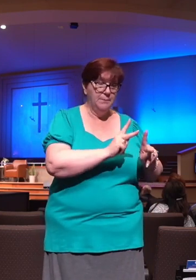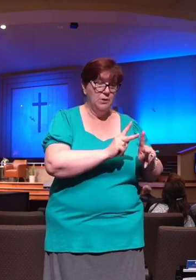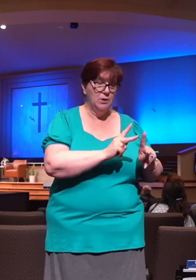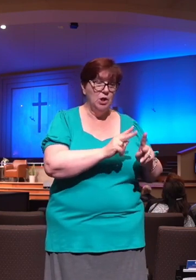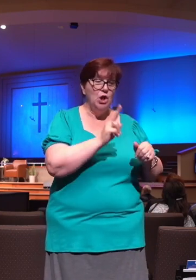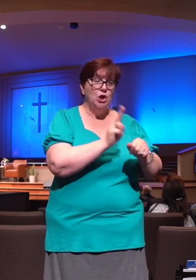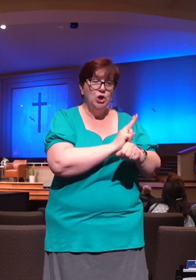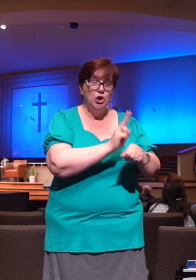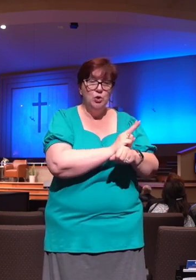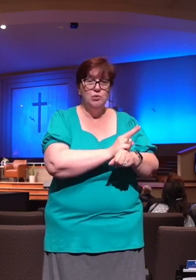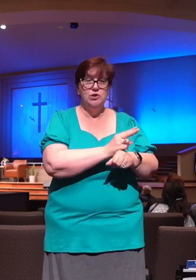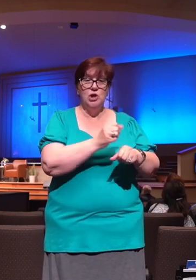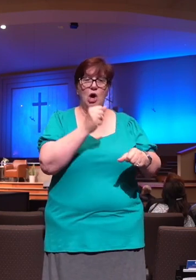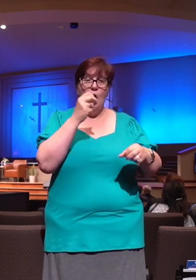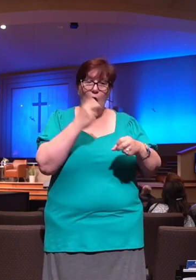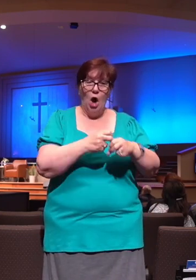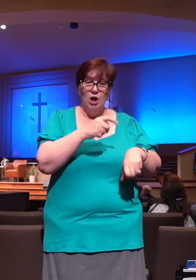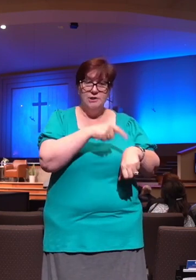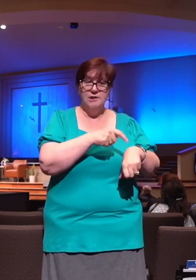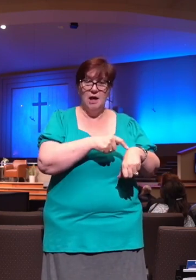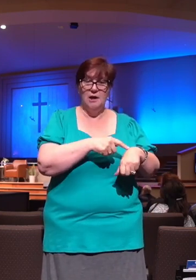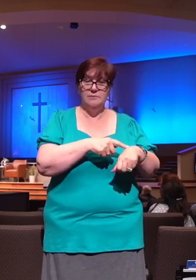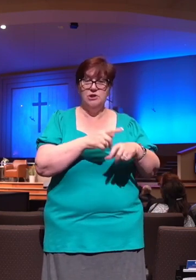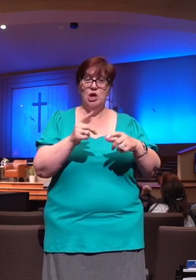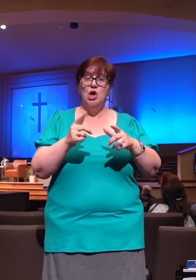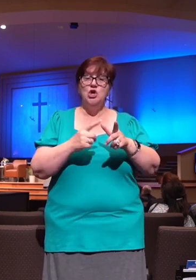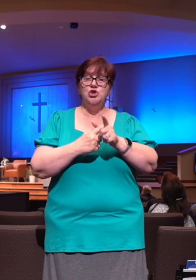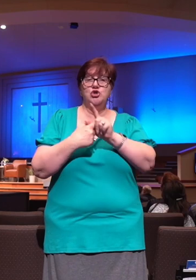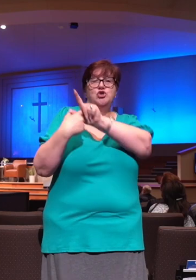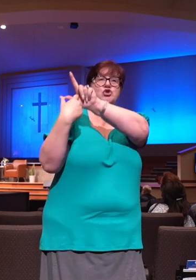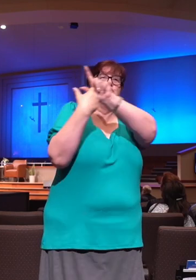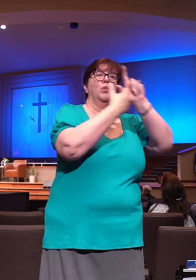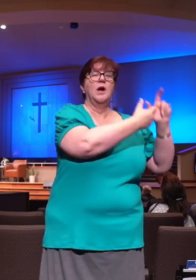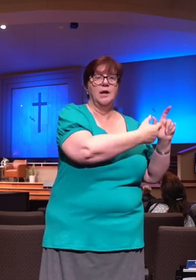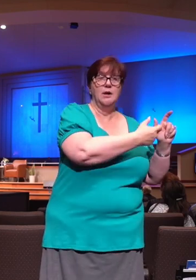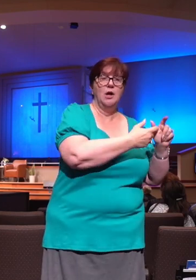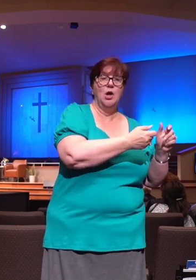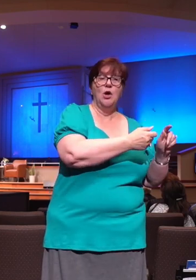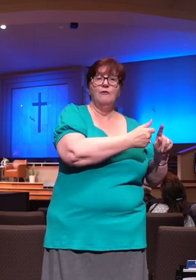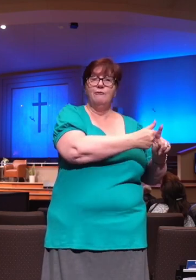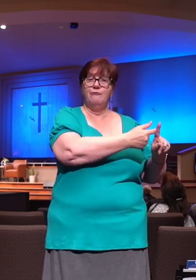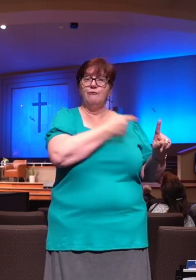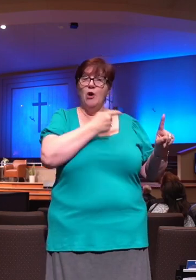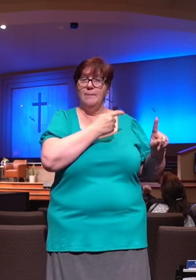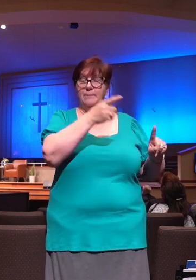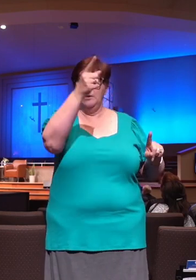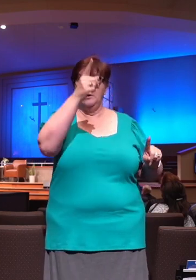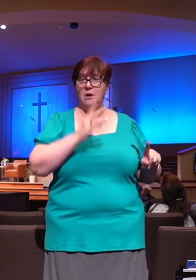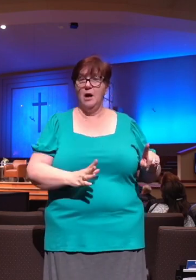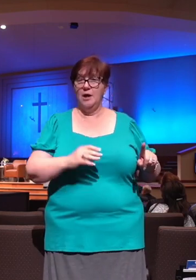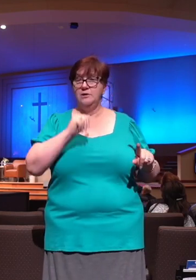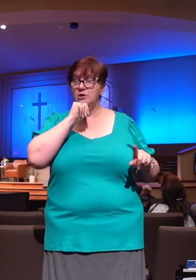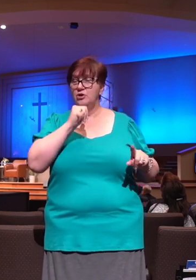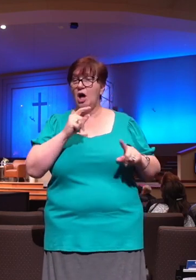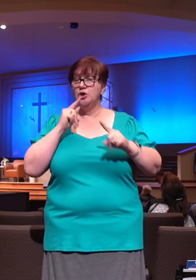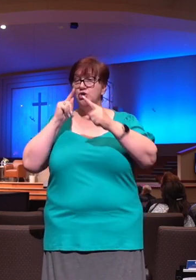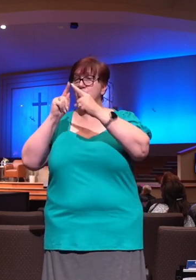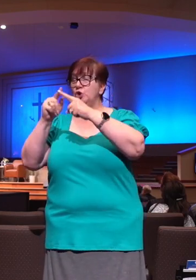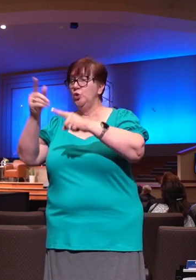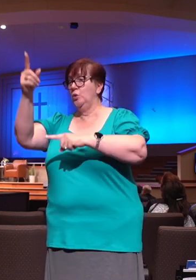encountered similar difficulties and have ran to God in their time at me. This is the contrast that David is pointing out. And he's pointing out here, their sorrows